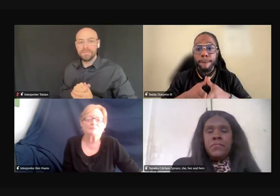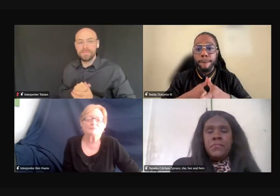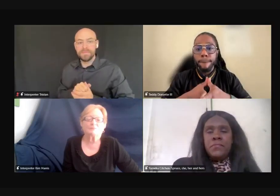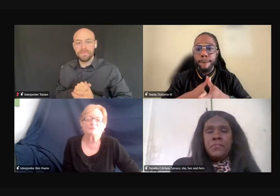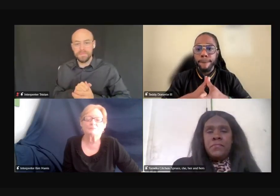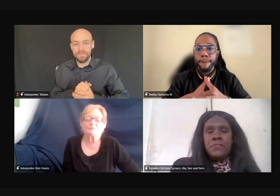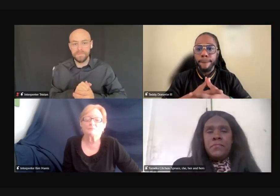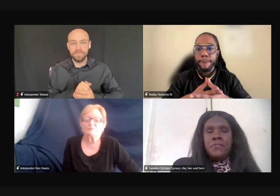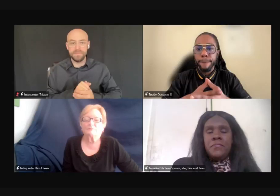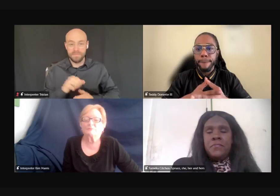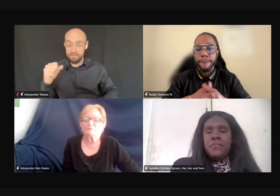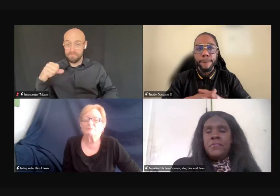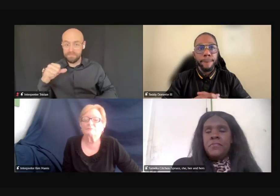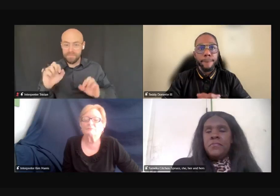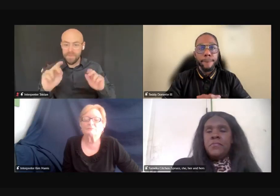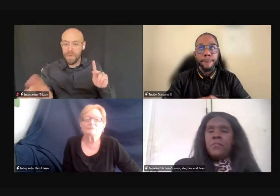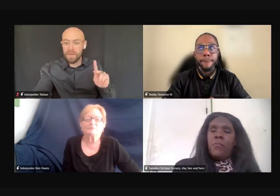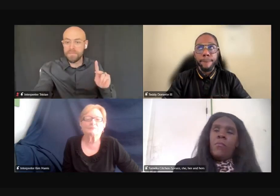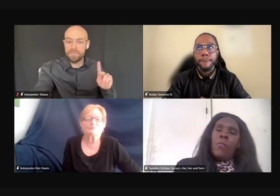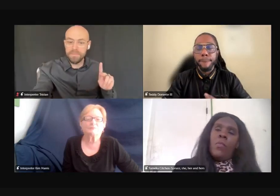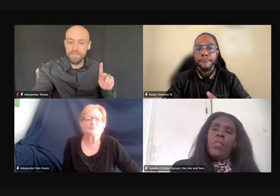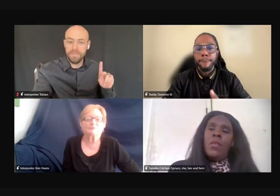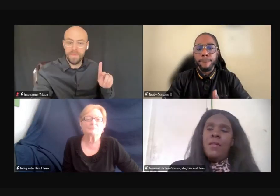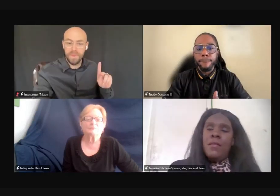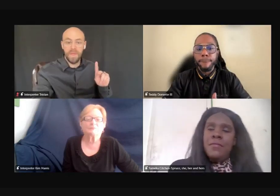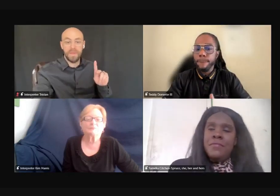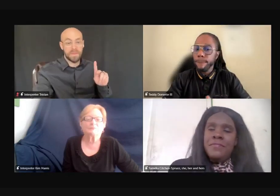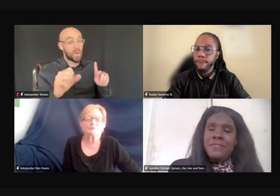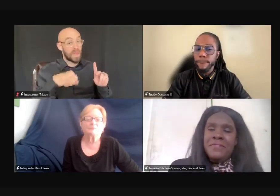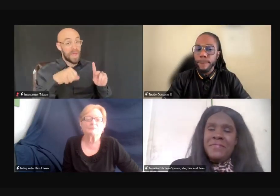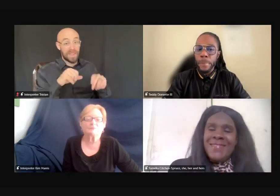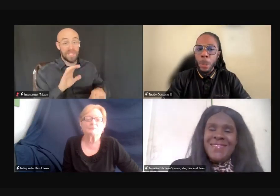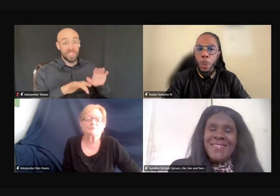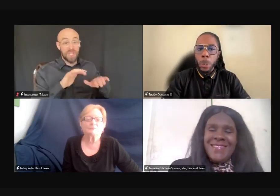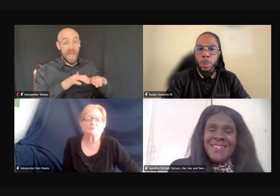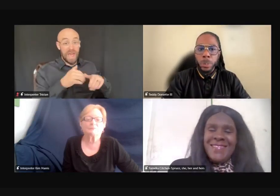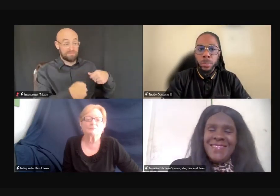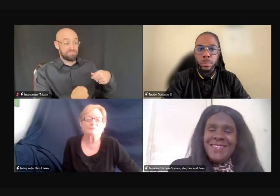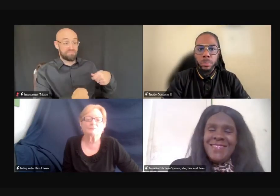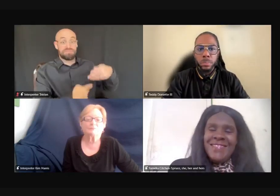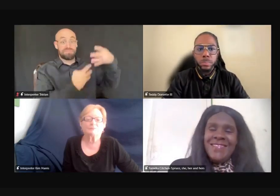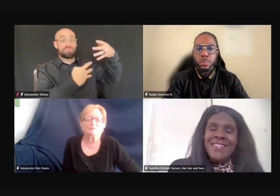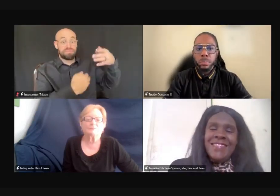Yeah, okay, so, the chat has been pretty active.